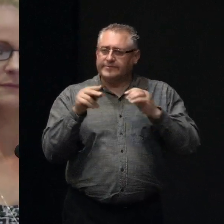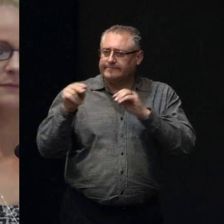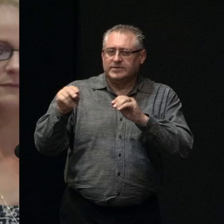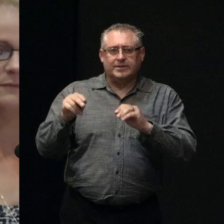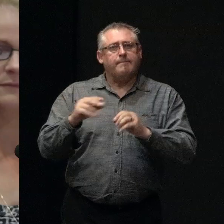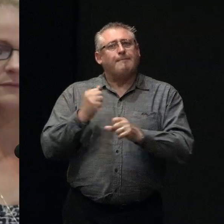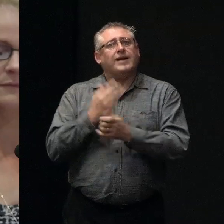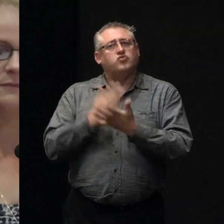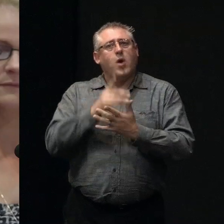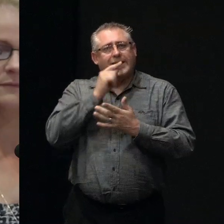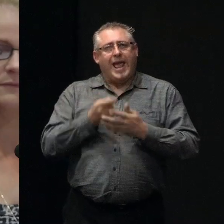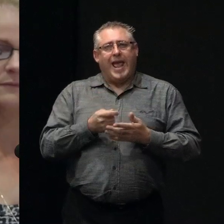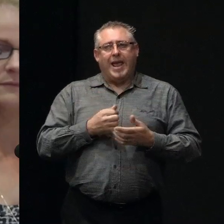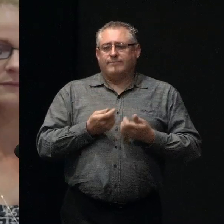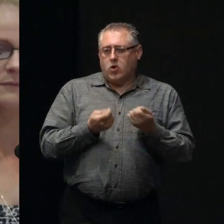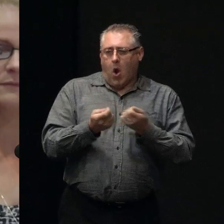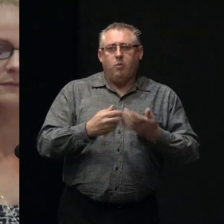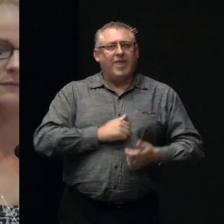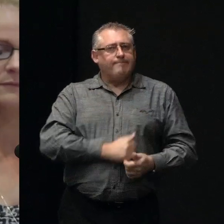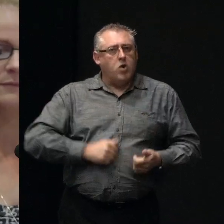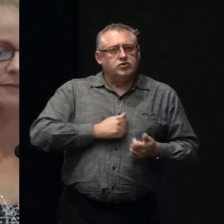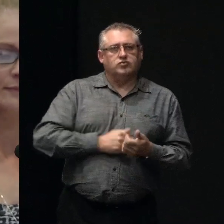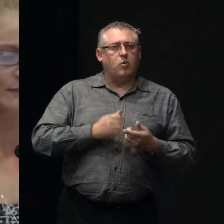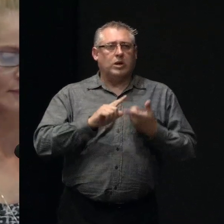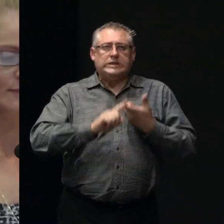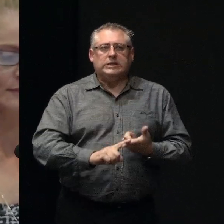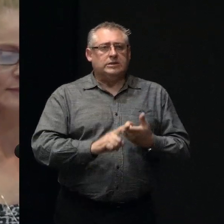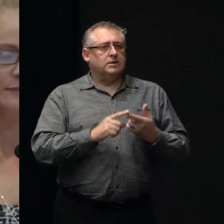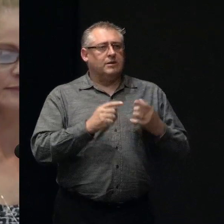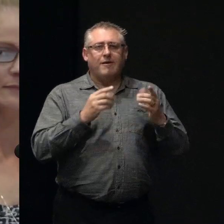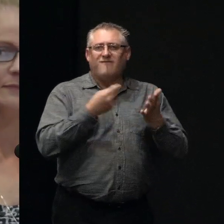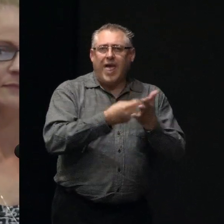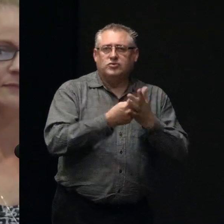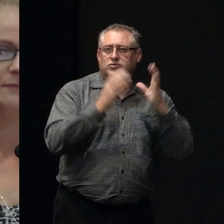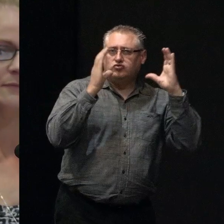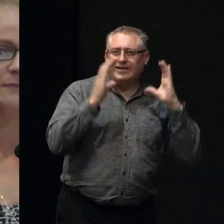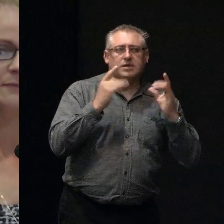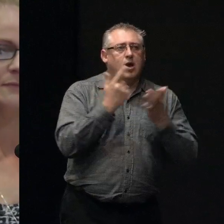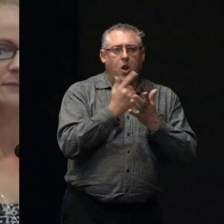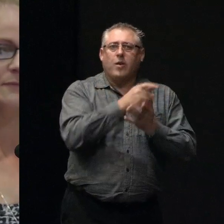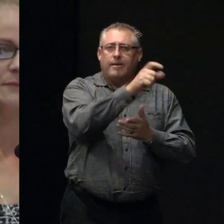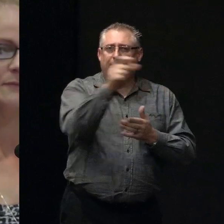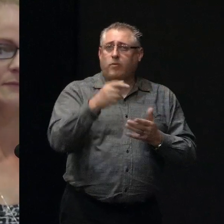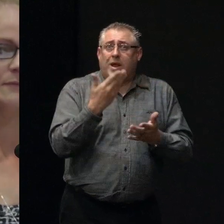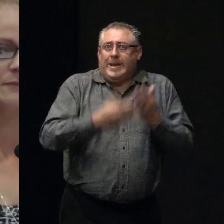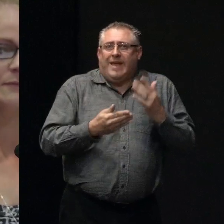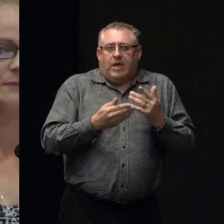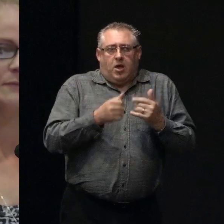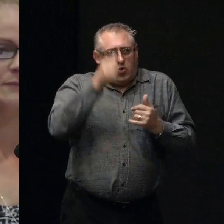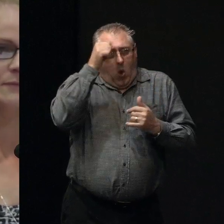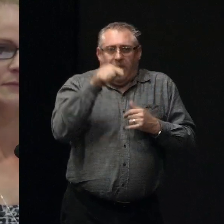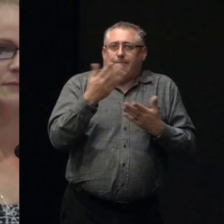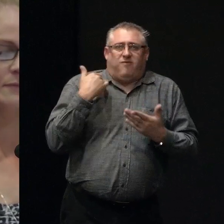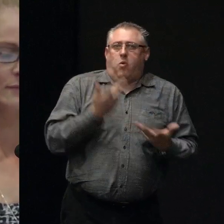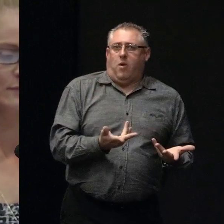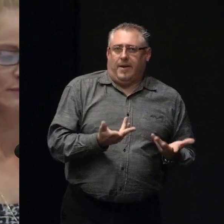emotional demands as well as the actual financial concerns that some people have, and a lot of people are in situations I've never been in before and never thought we'd be in.